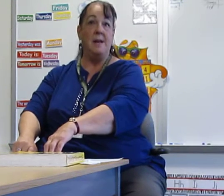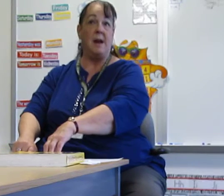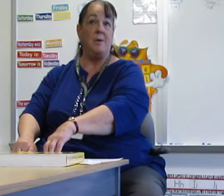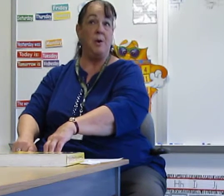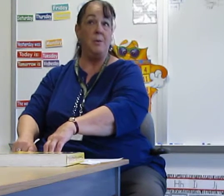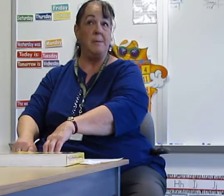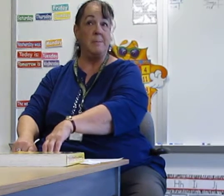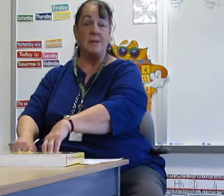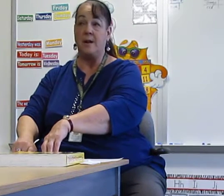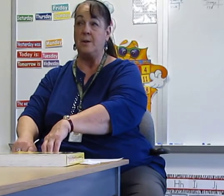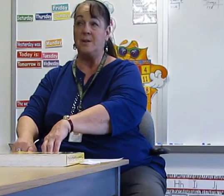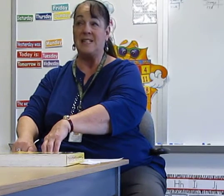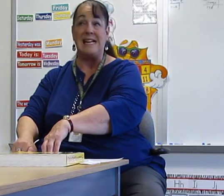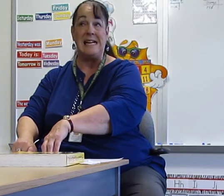Now, who remembers how to do seen?